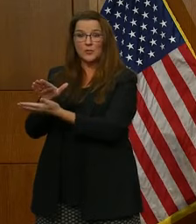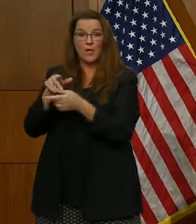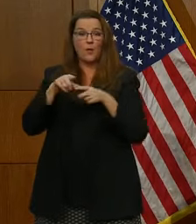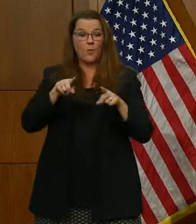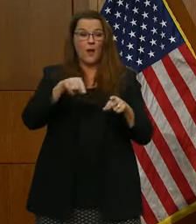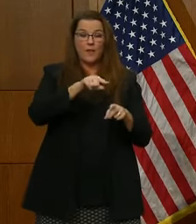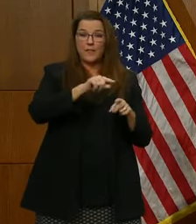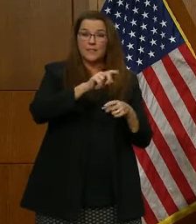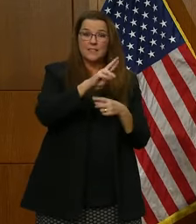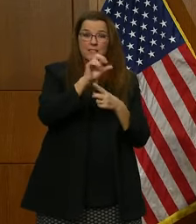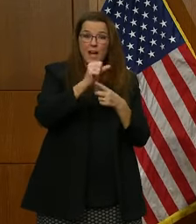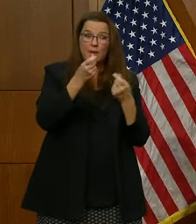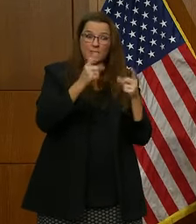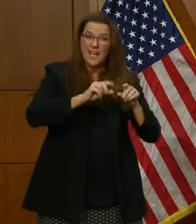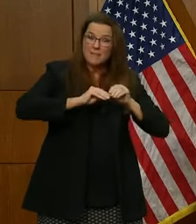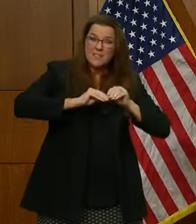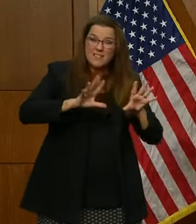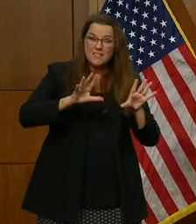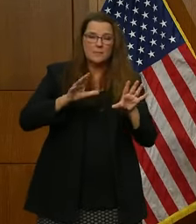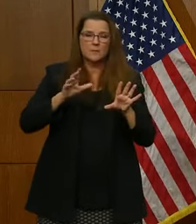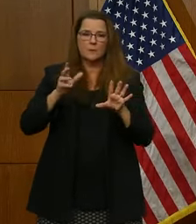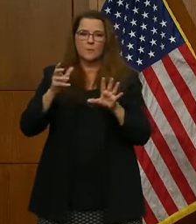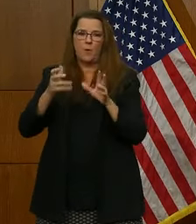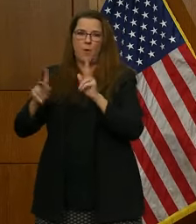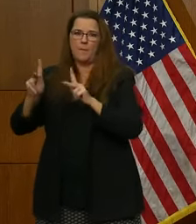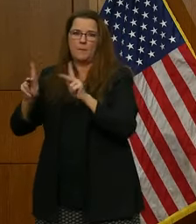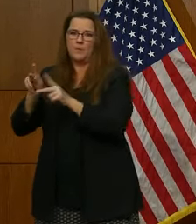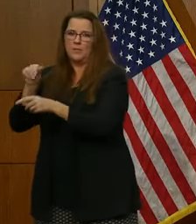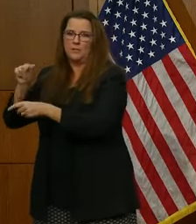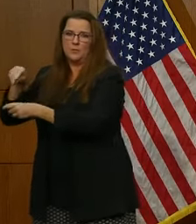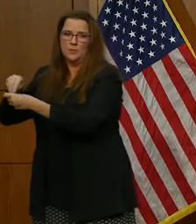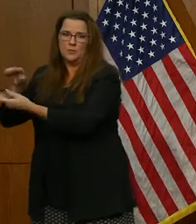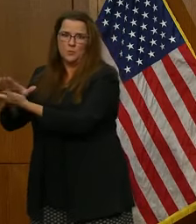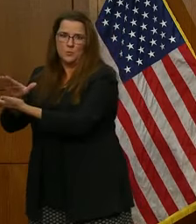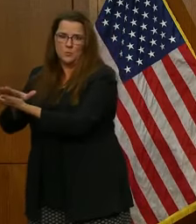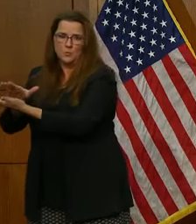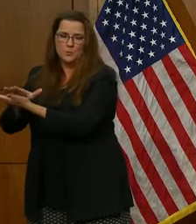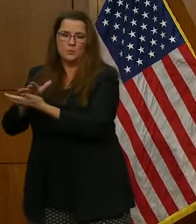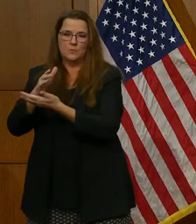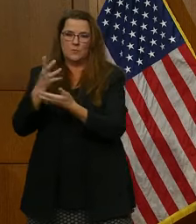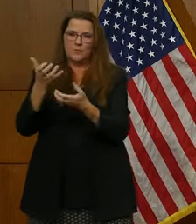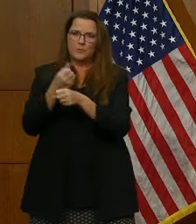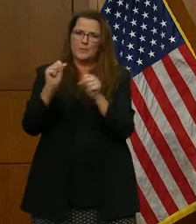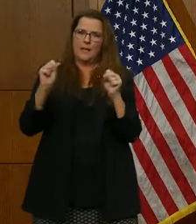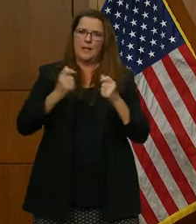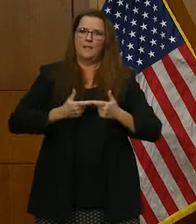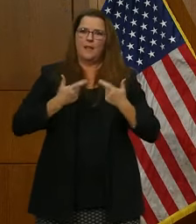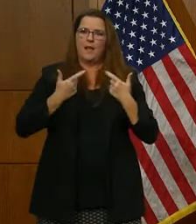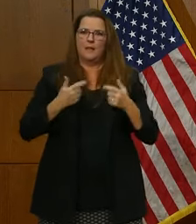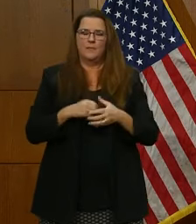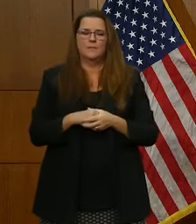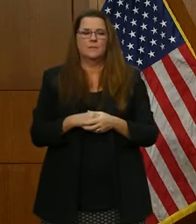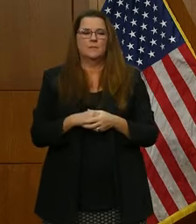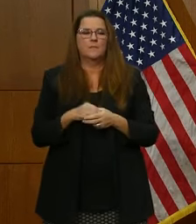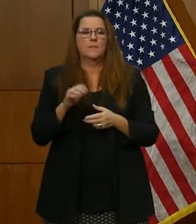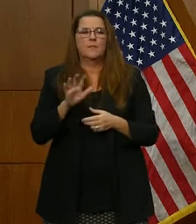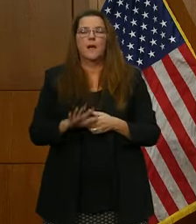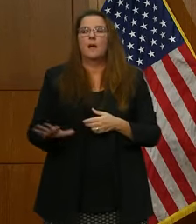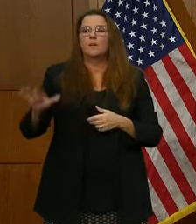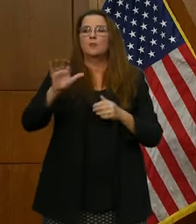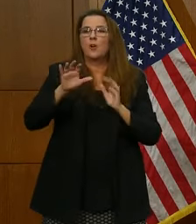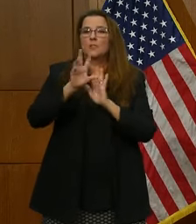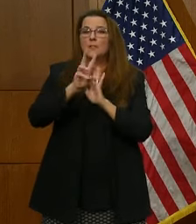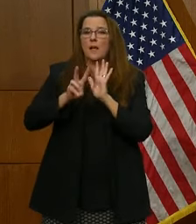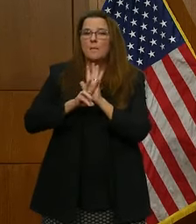virus surges and health professionals struggle to save lives. Across the Commonwealth, our local school union leaders are